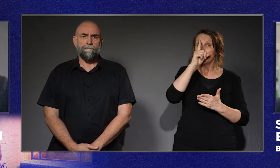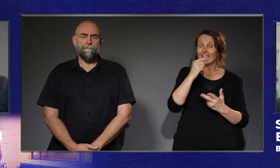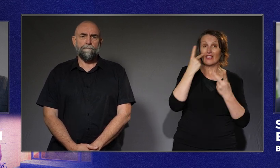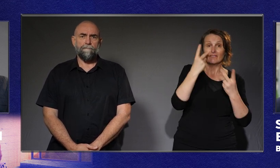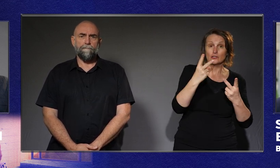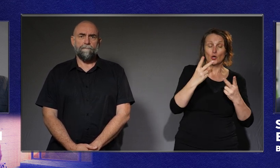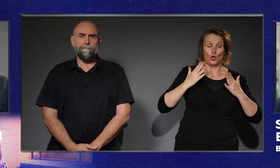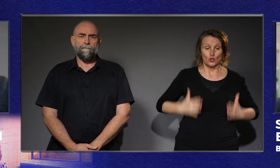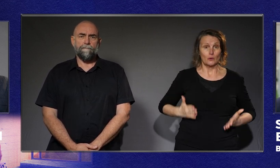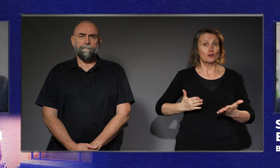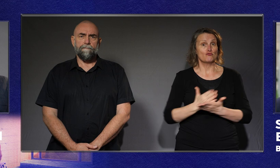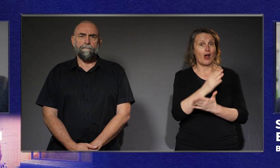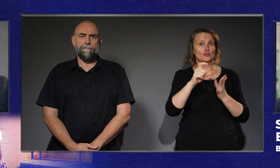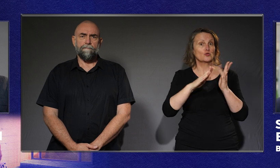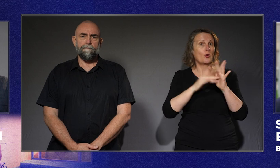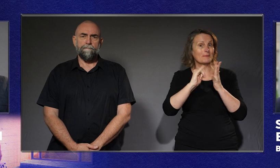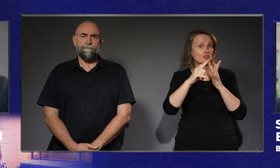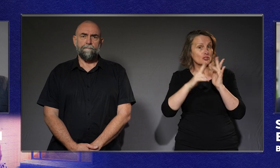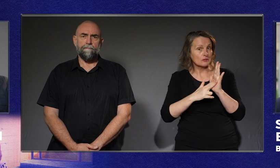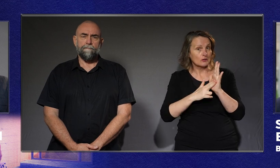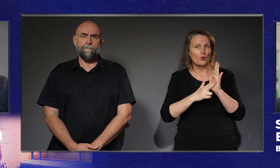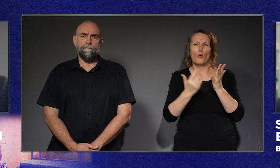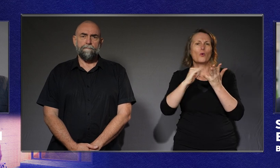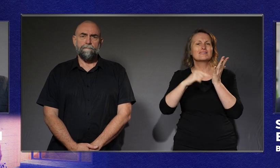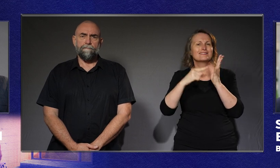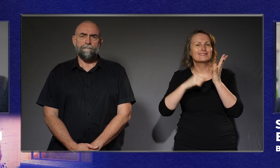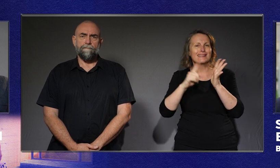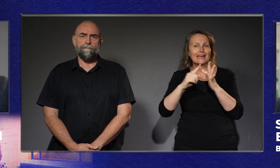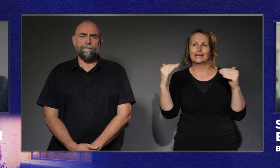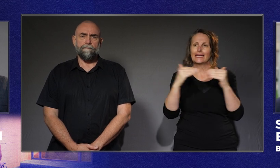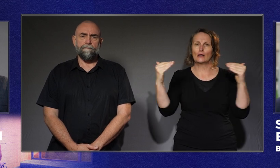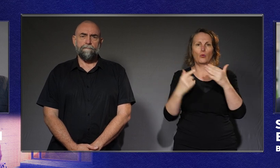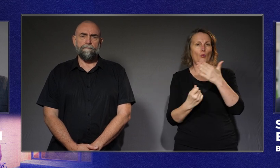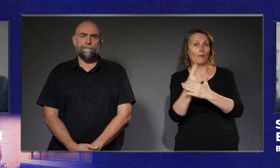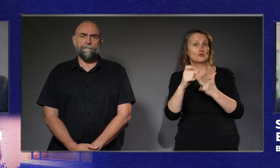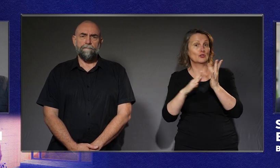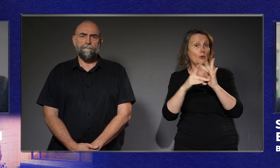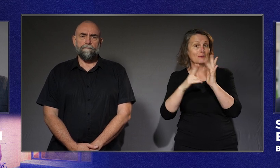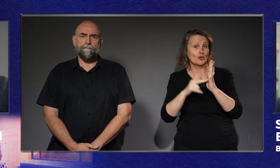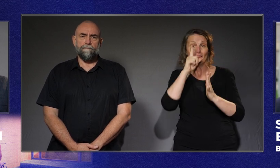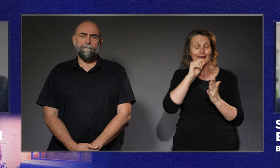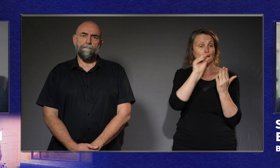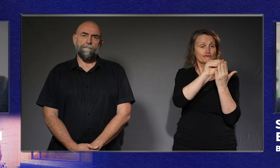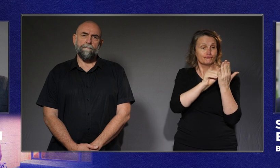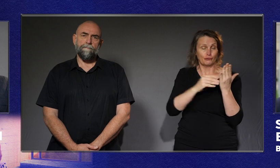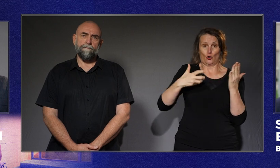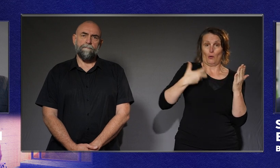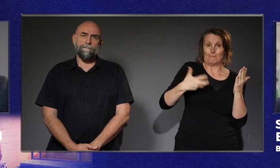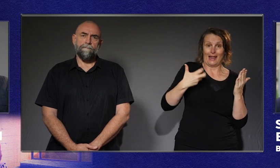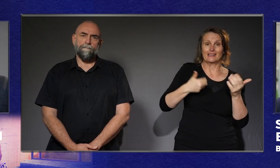or Territory Equal Opportunity Commissioner, make a complaint and then the matter will be conciliated